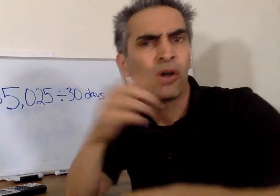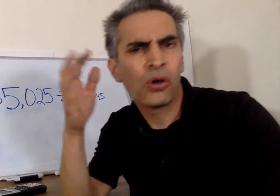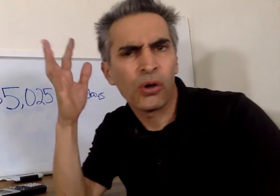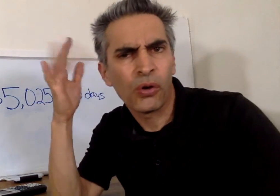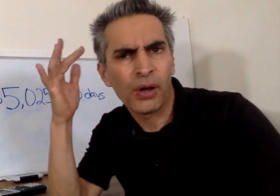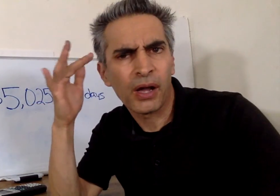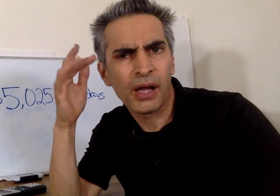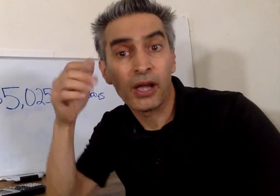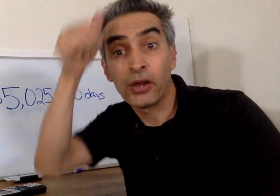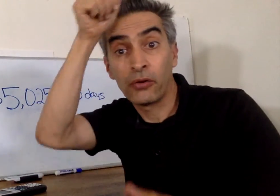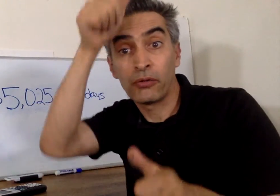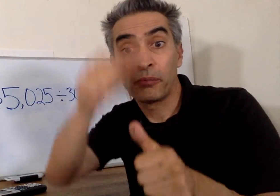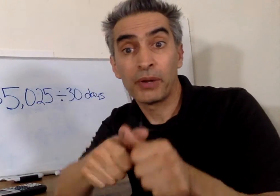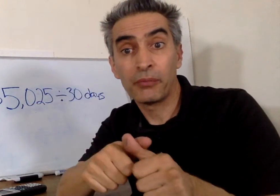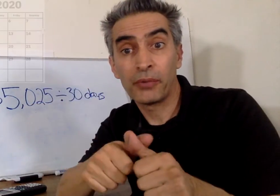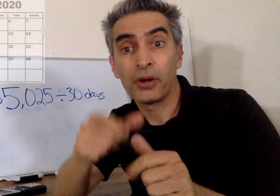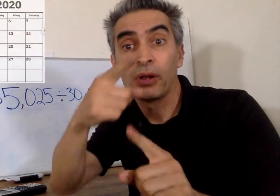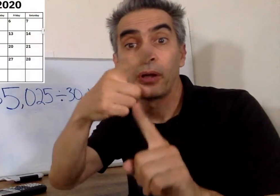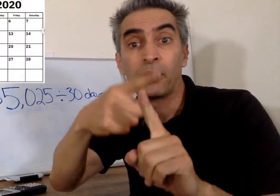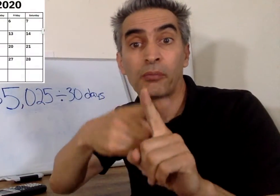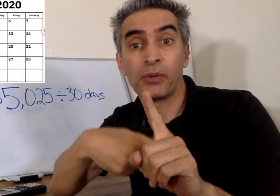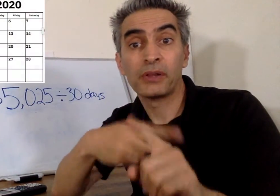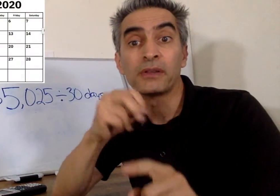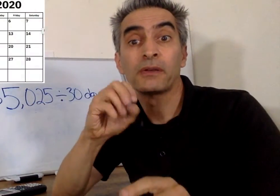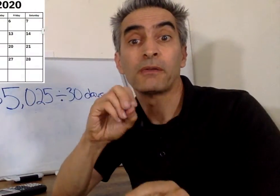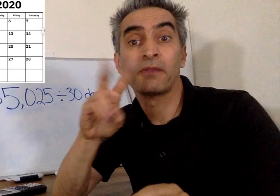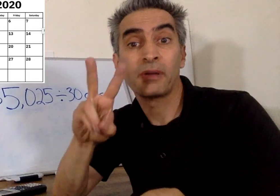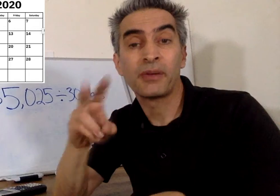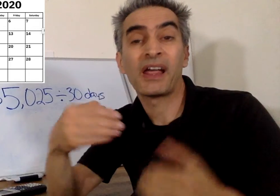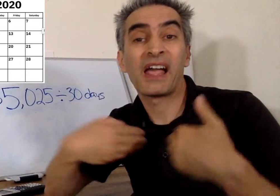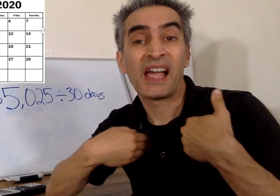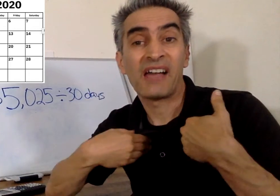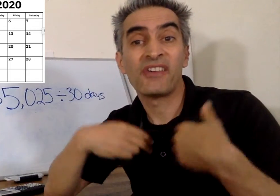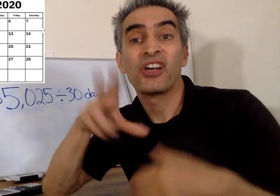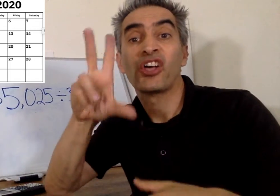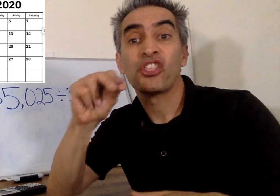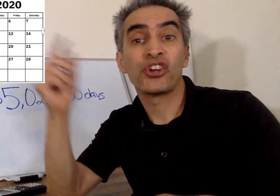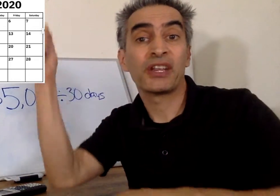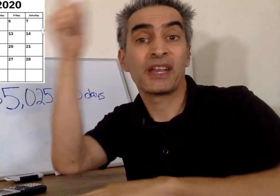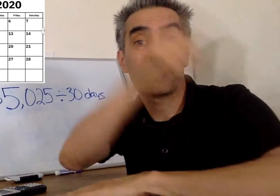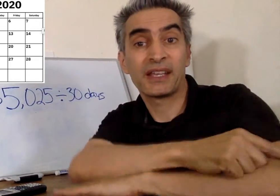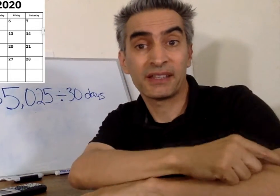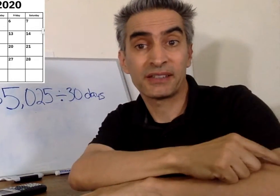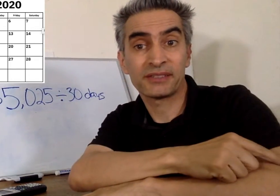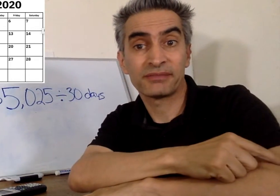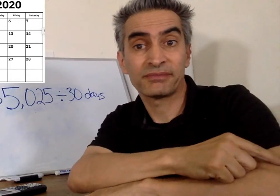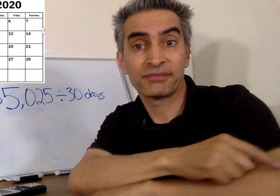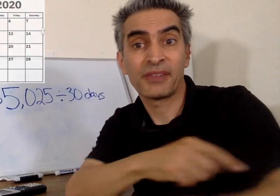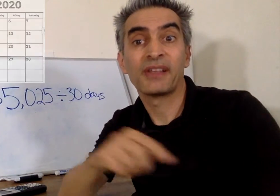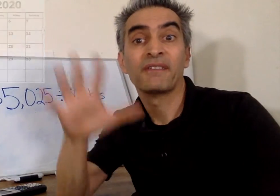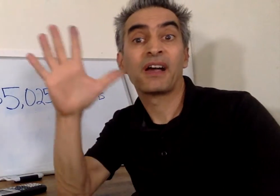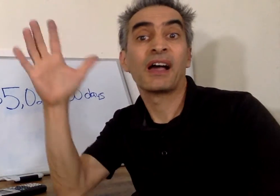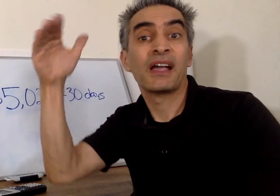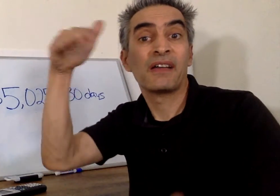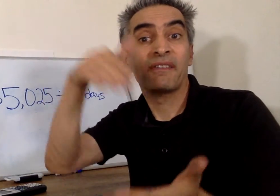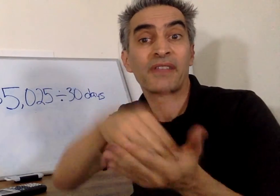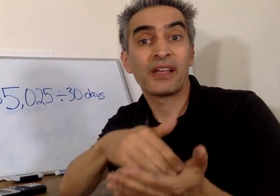because remember the month of November has 30 days $5